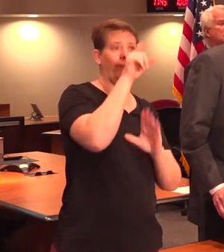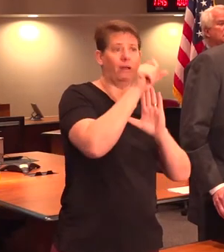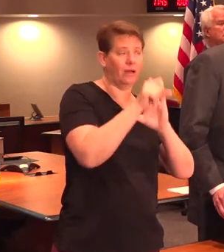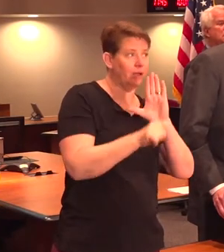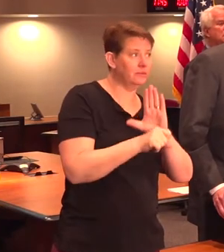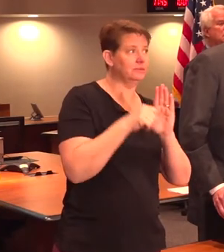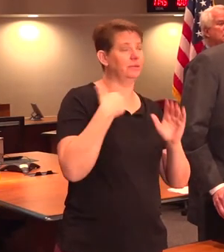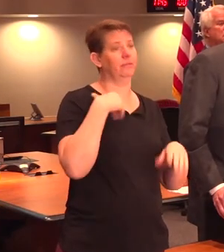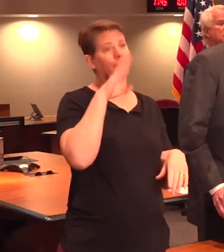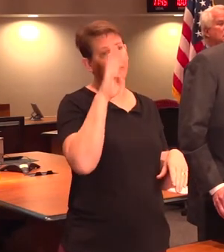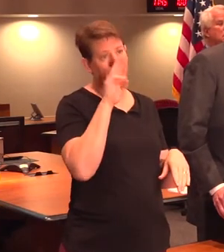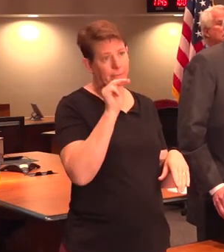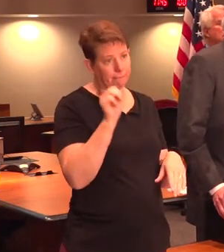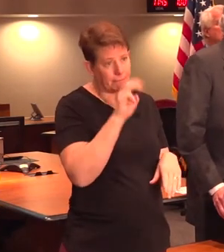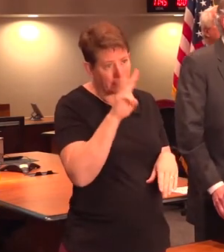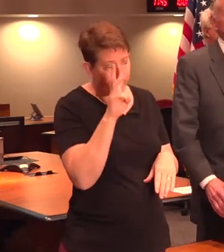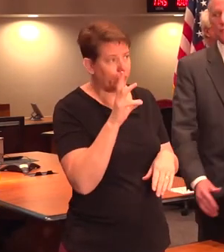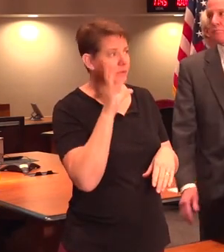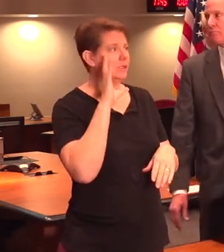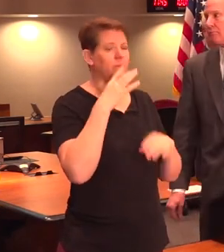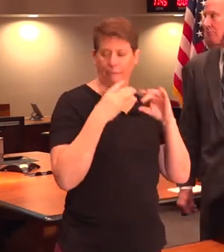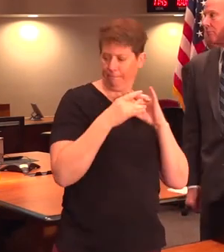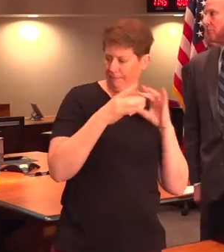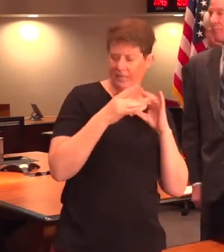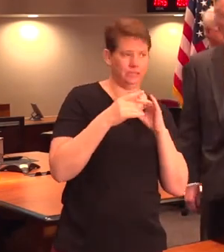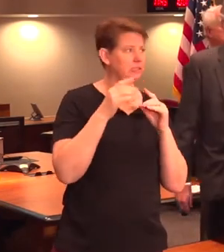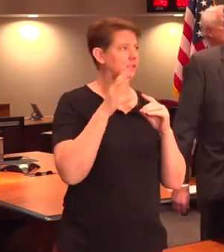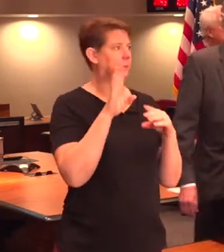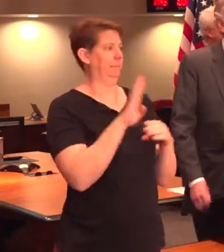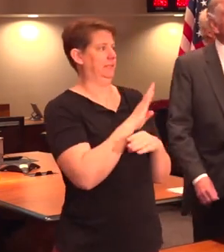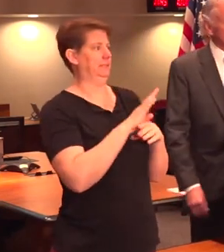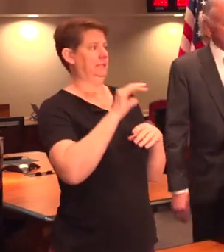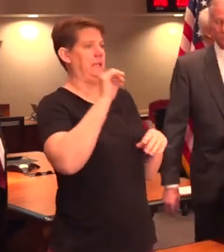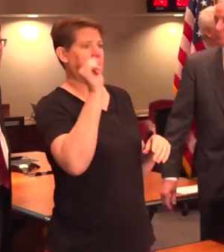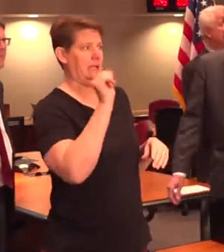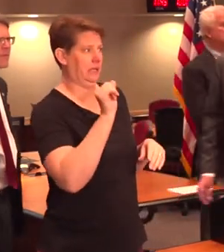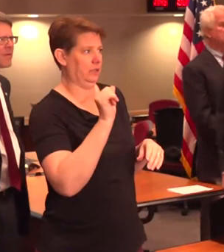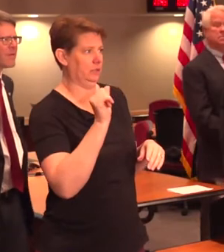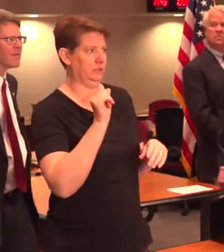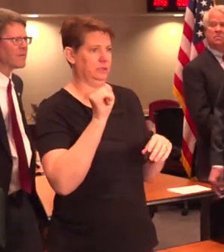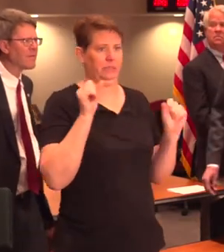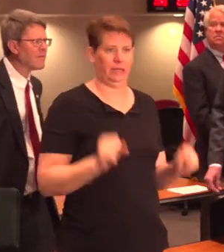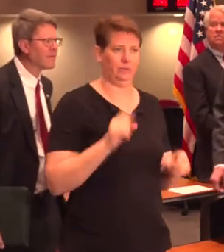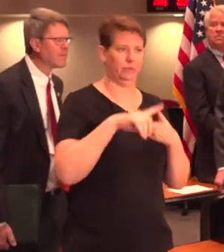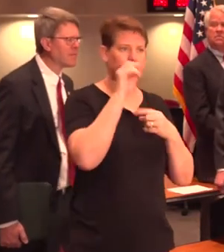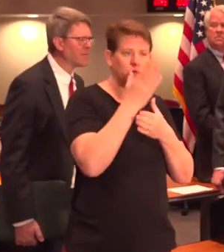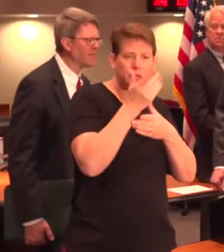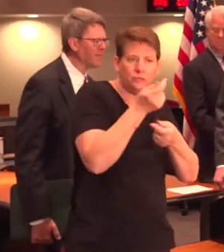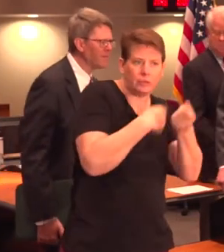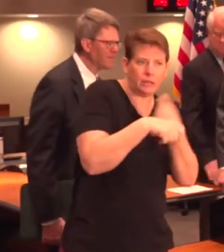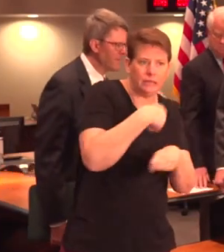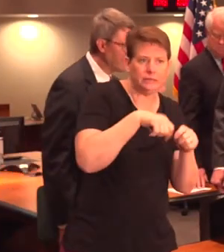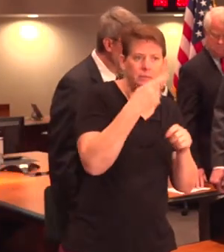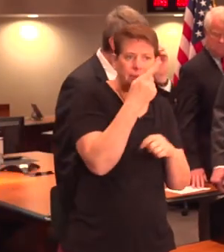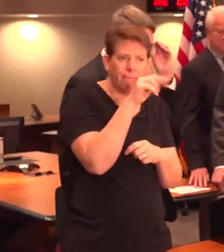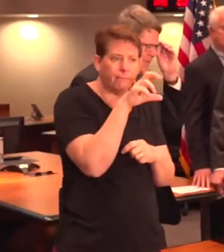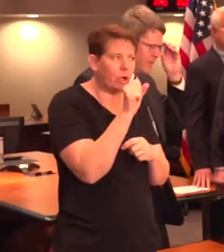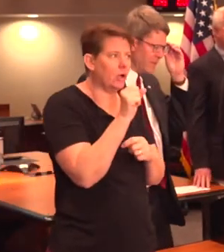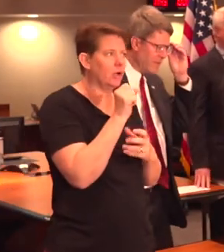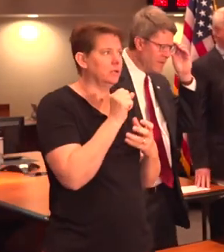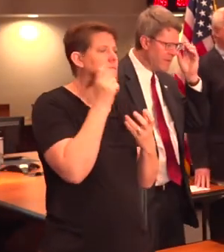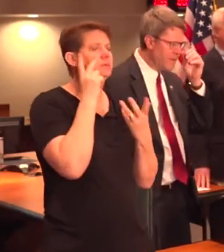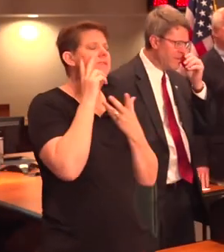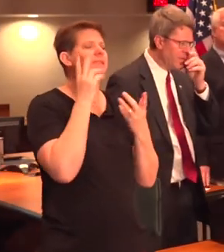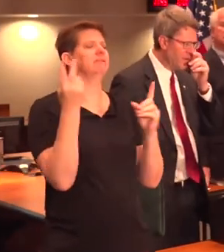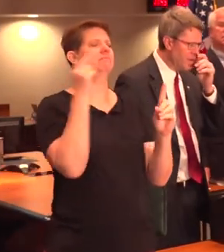say, you know, the BMWs are concerned. know mentioned something about a business person. Yes. Being able to do some replacement parts, kind of what we're seeing